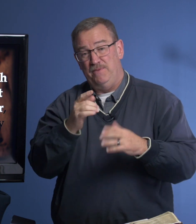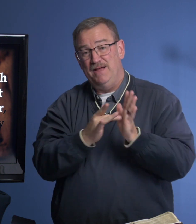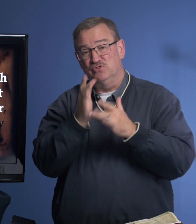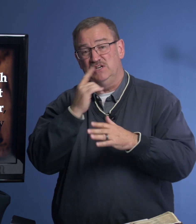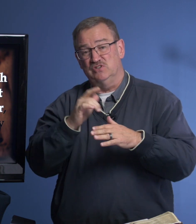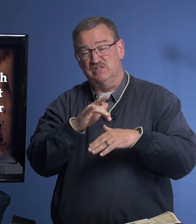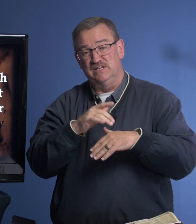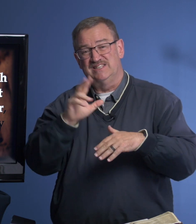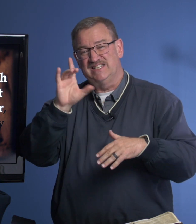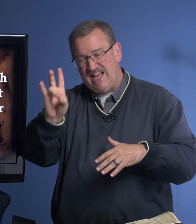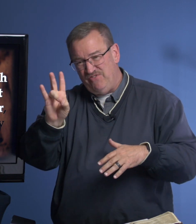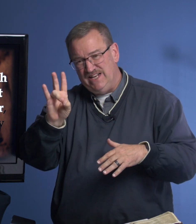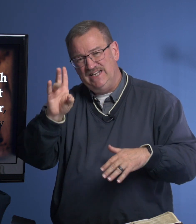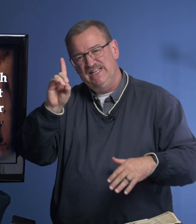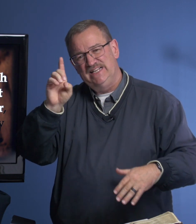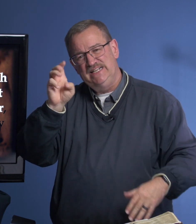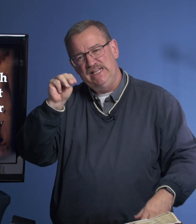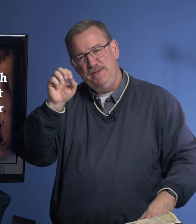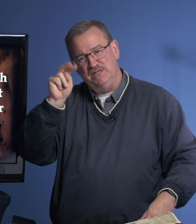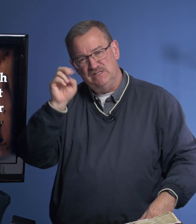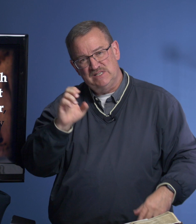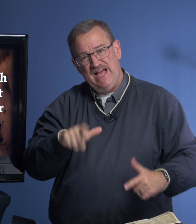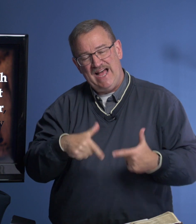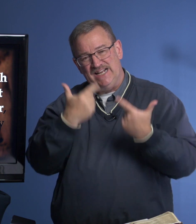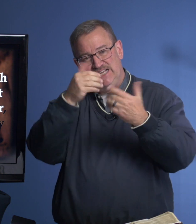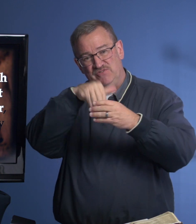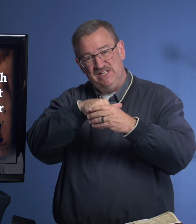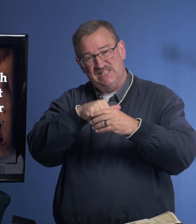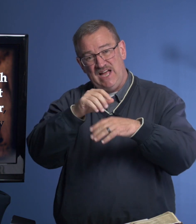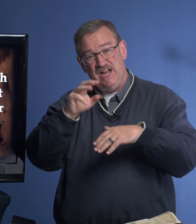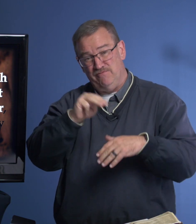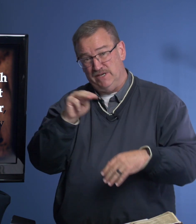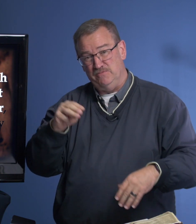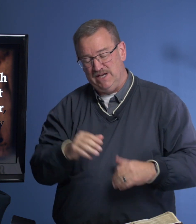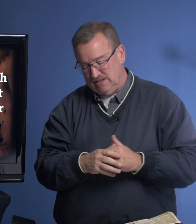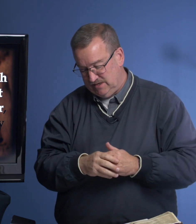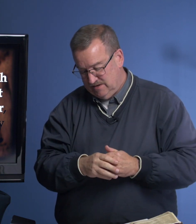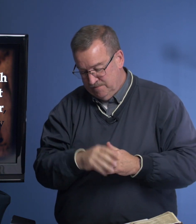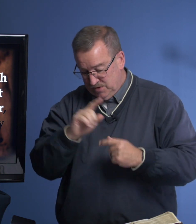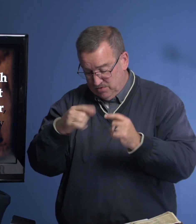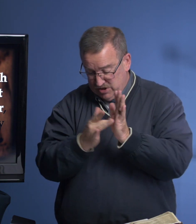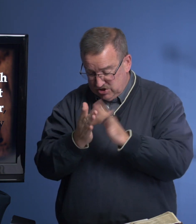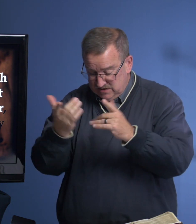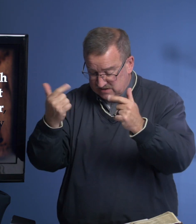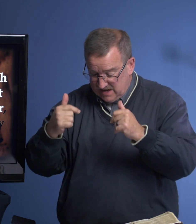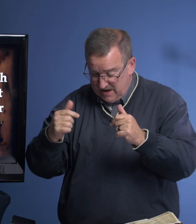Bible tells us that seven demons had lived inside of Mary Magdalene. But when Jesus came,